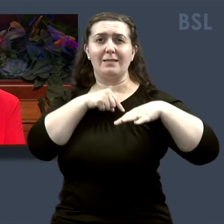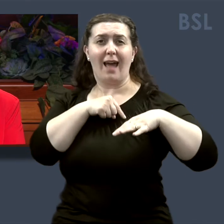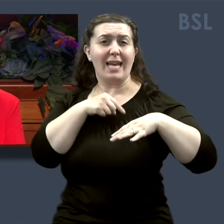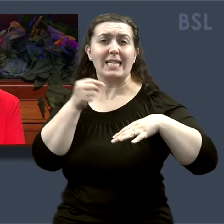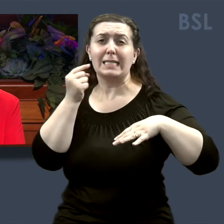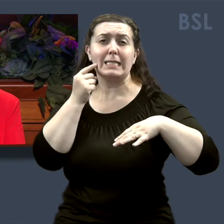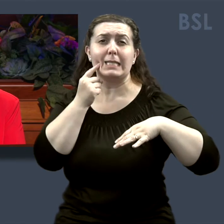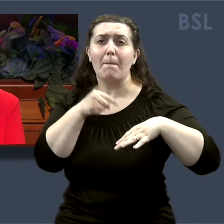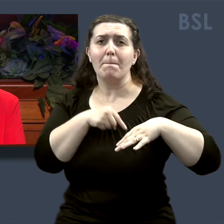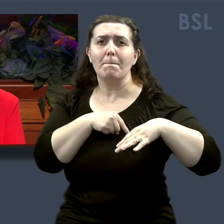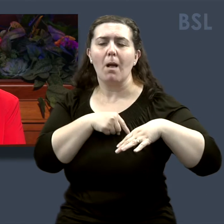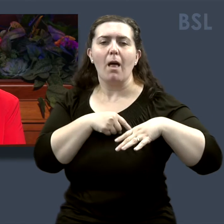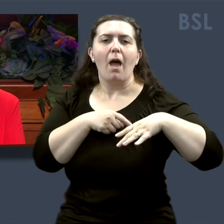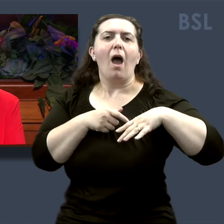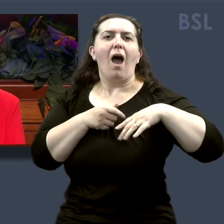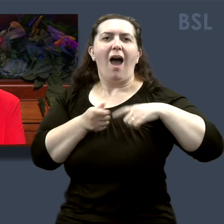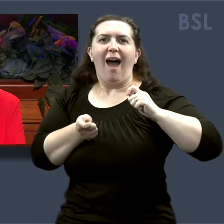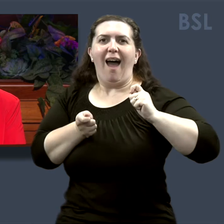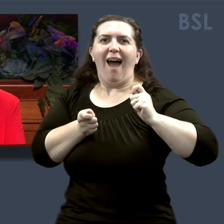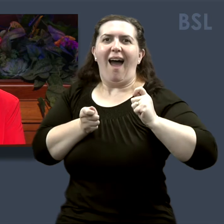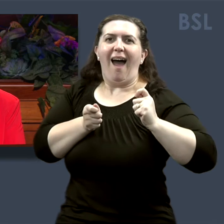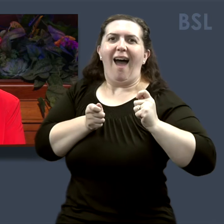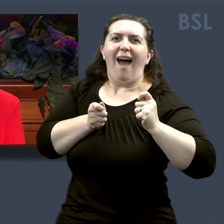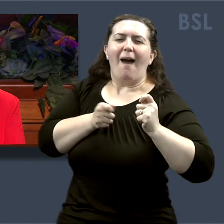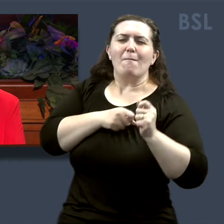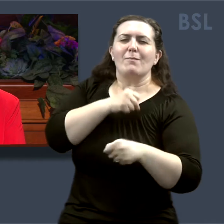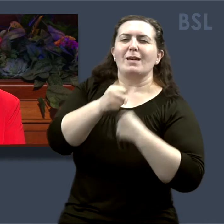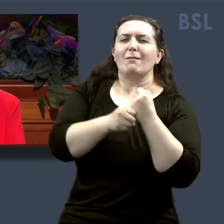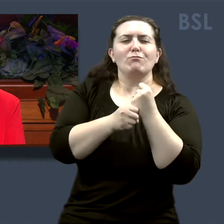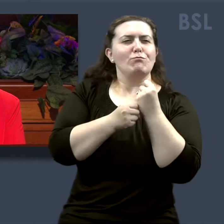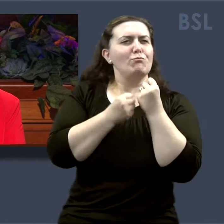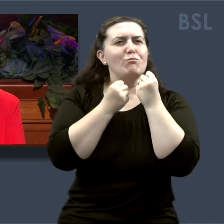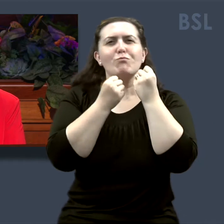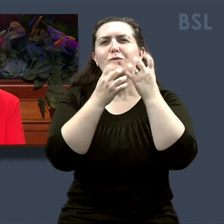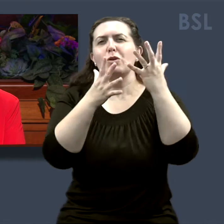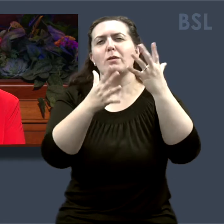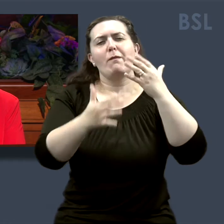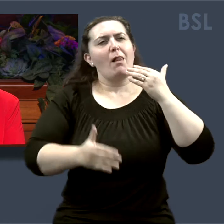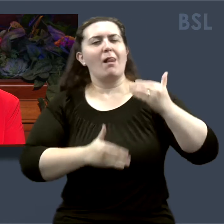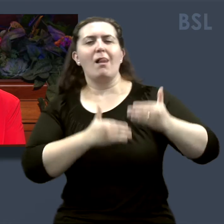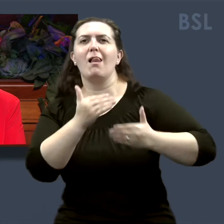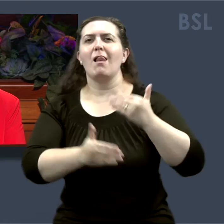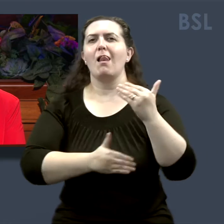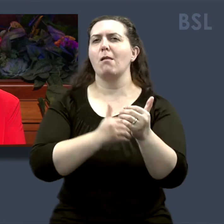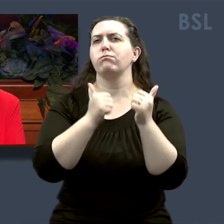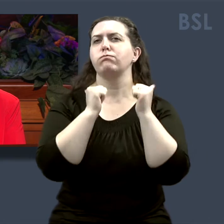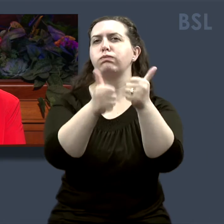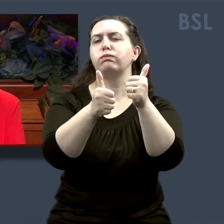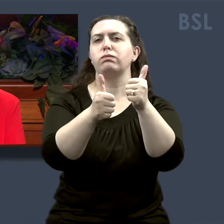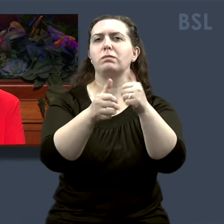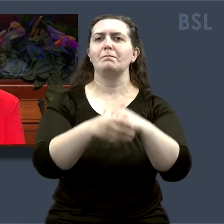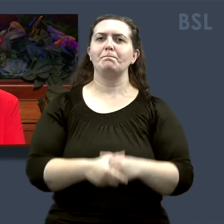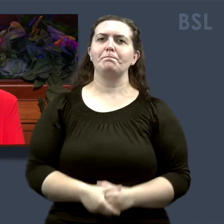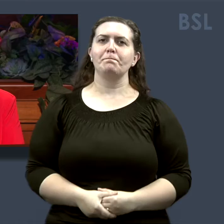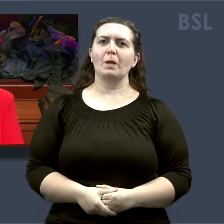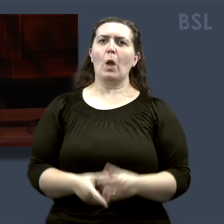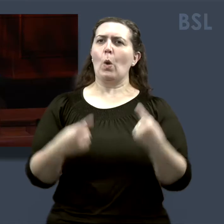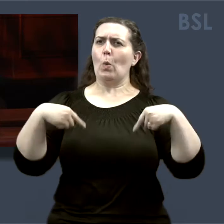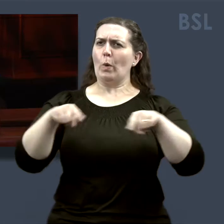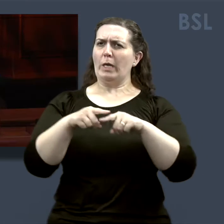seed, and eventually turn it into a beautiful tree full of the sweetest fruit. We sing in